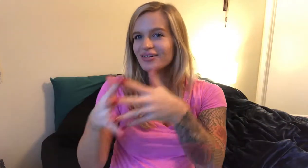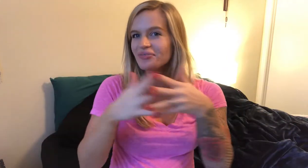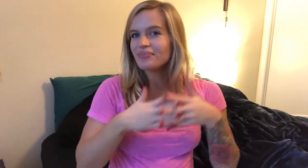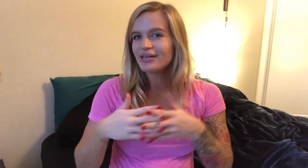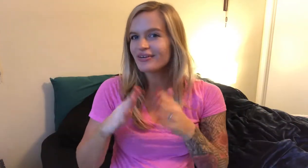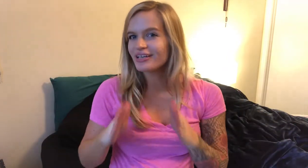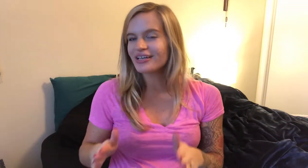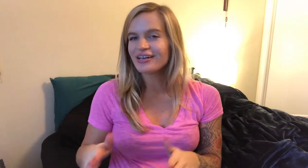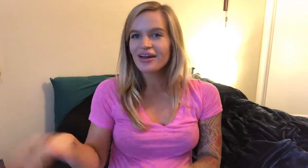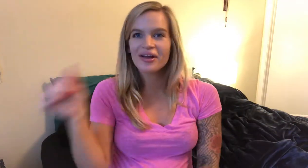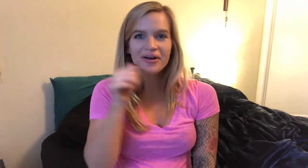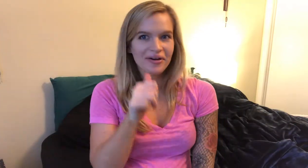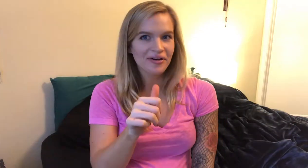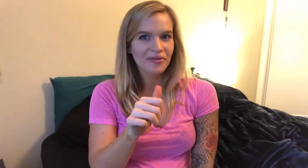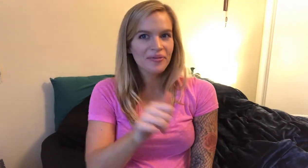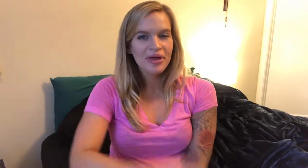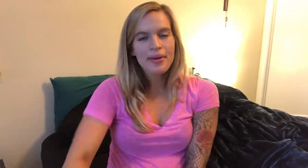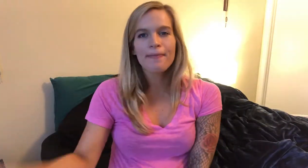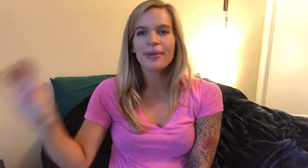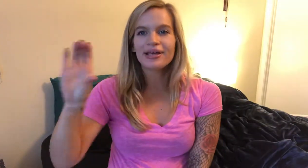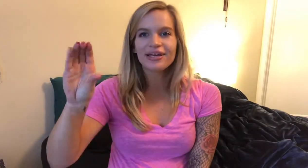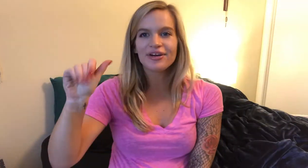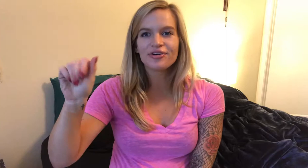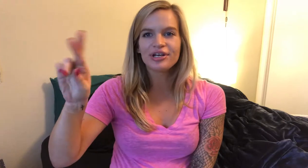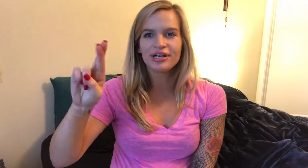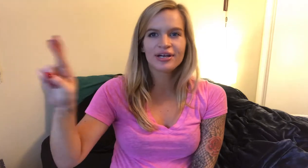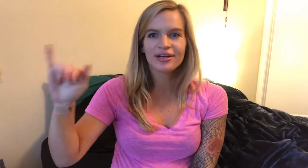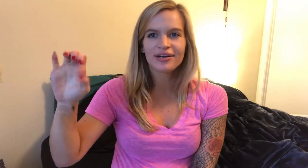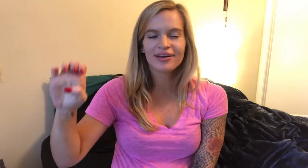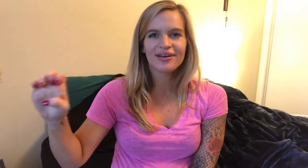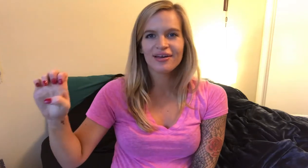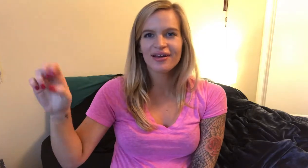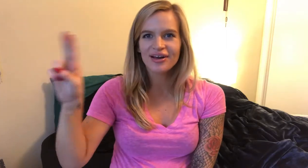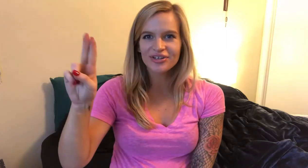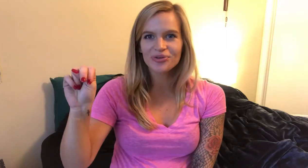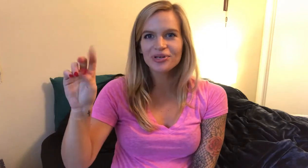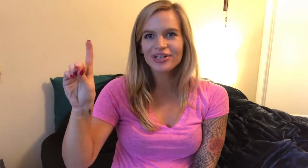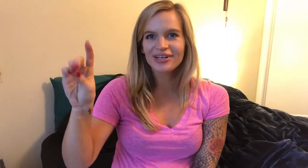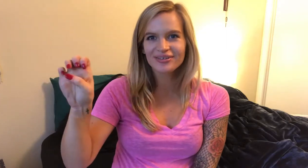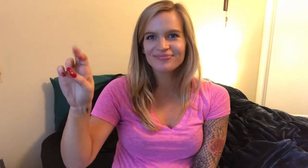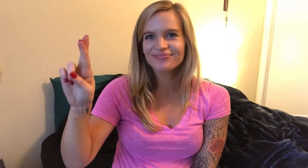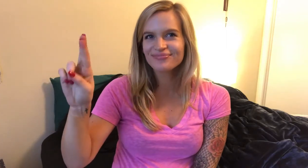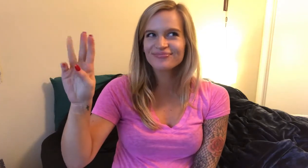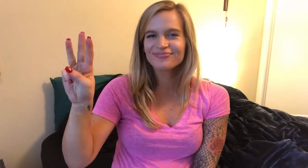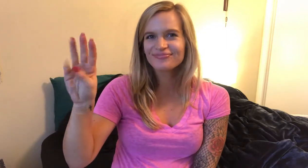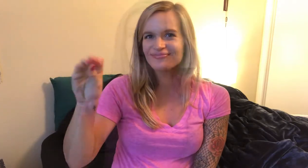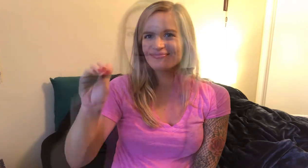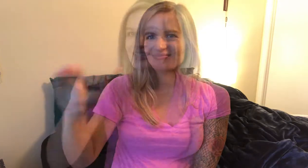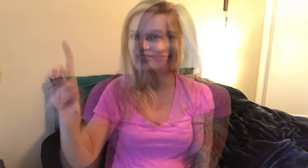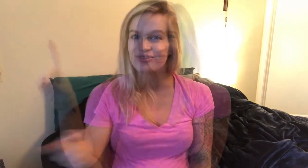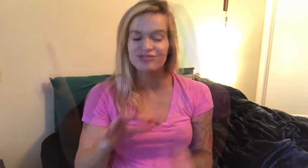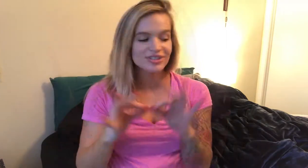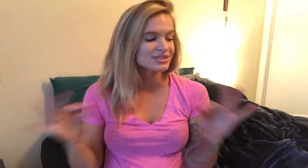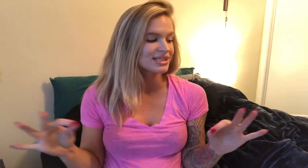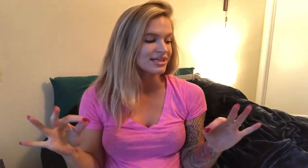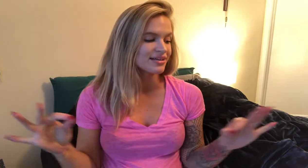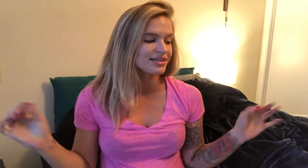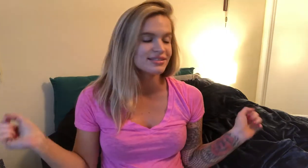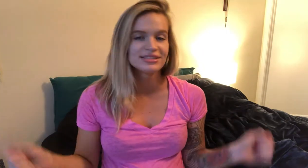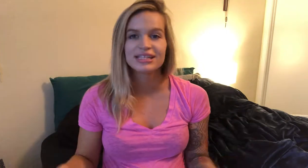-American Girl by Carrie Underwood. Okay so the first line is